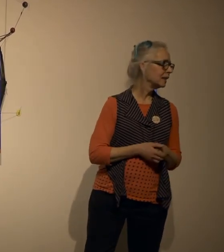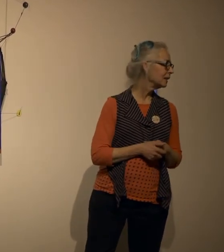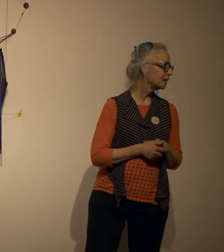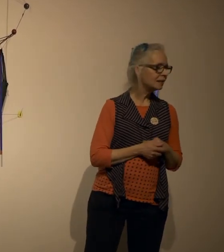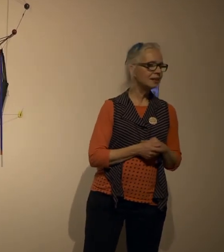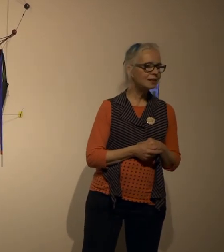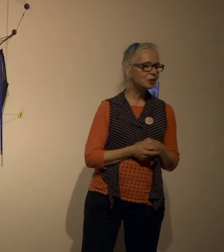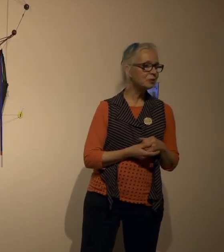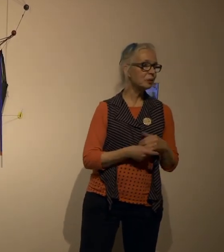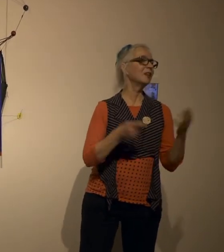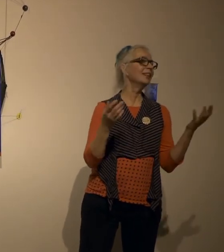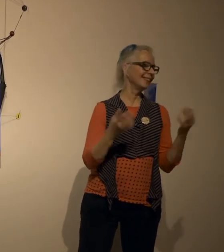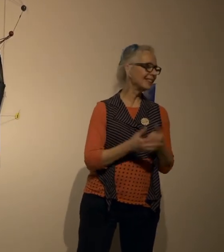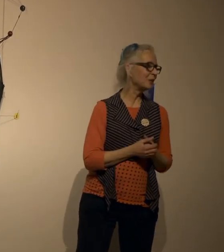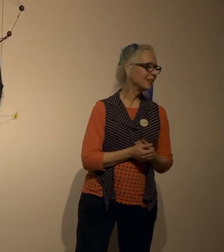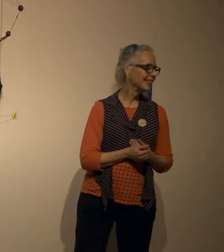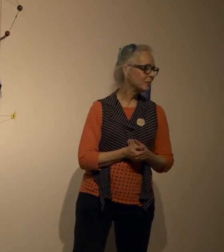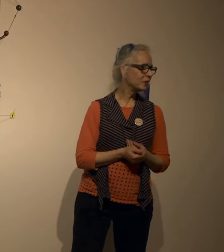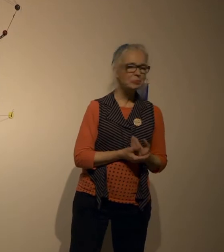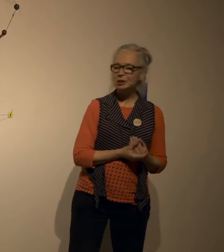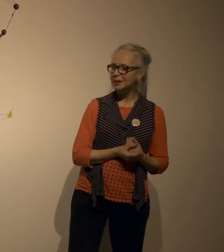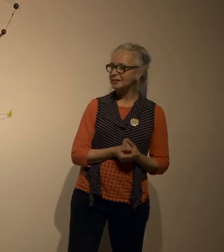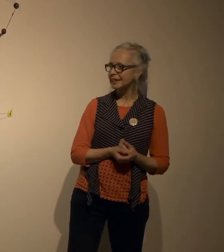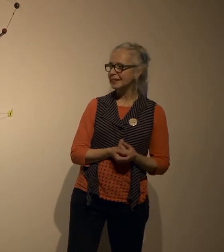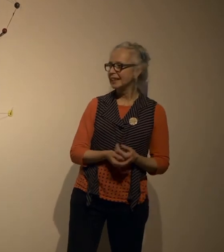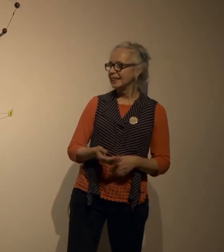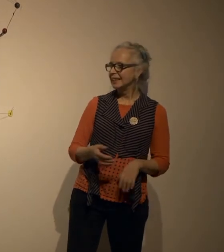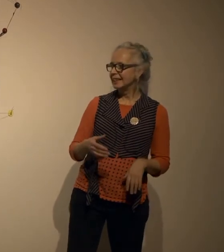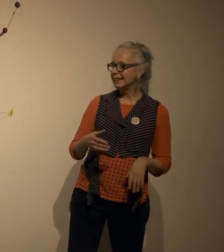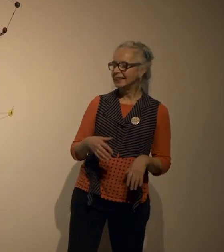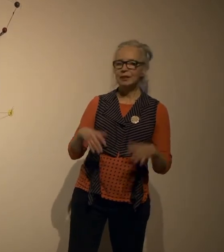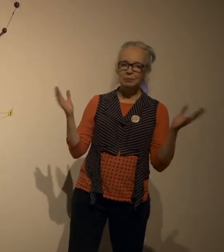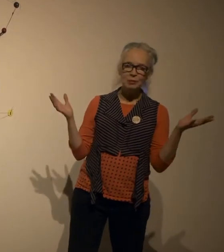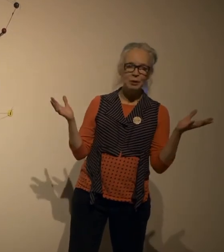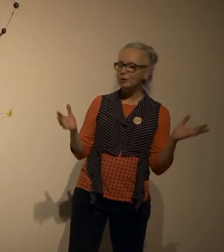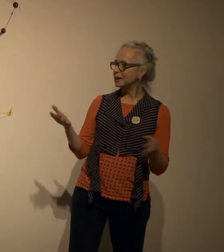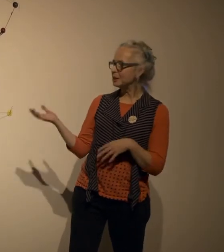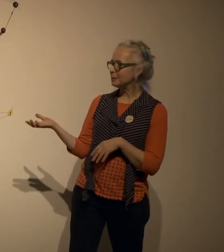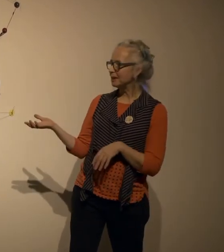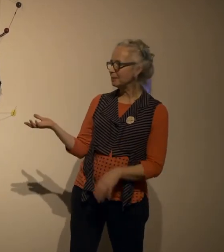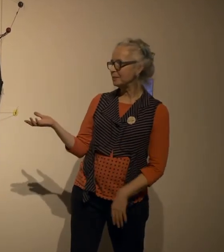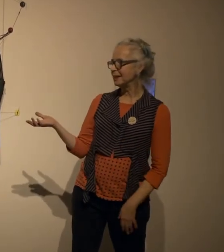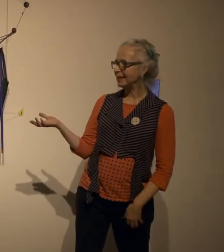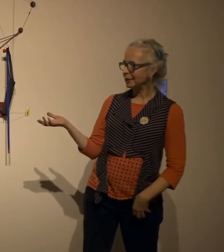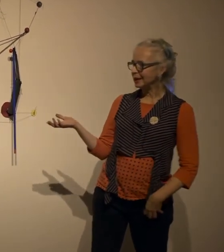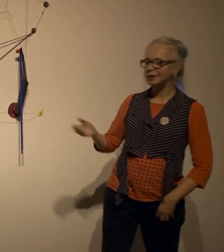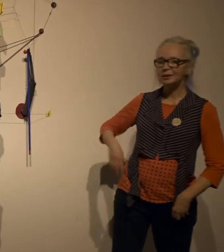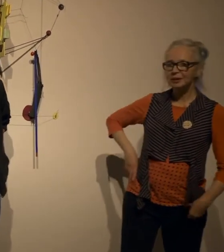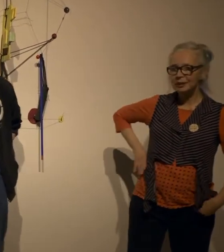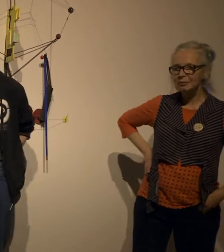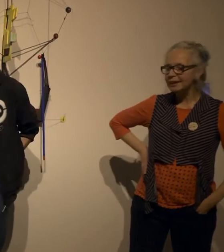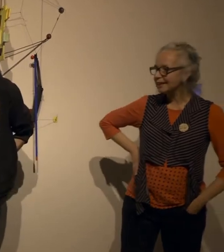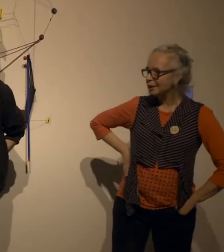gallery that you just sort of provided so I'm very appreciative and anyway maybe you have questions but I think maybe Gary